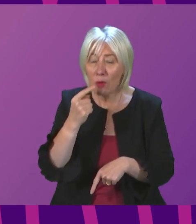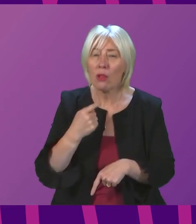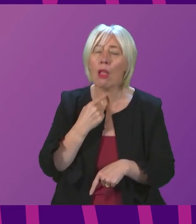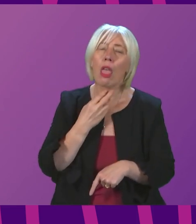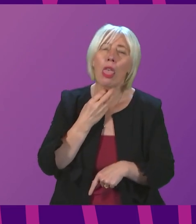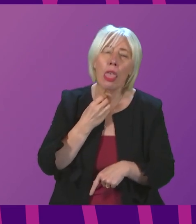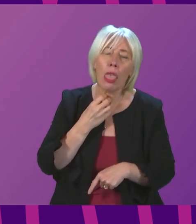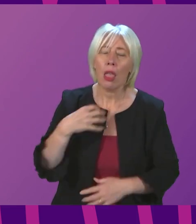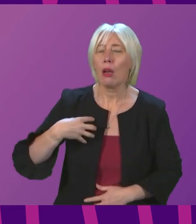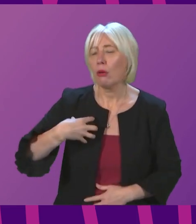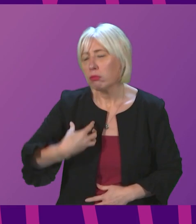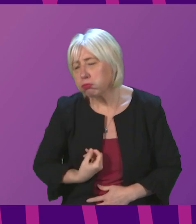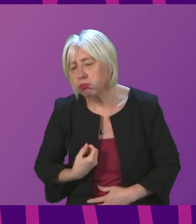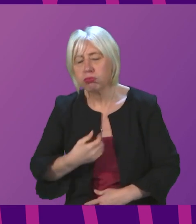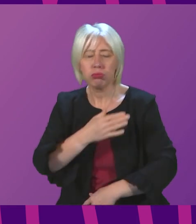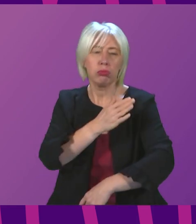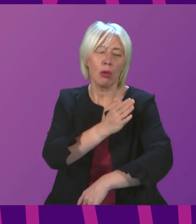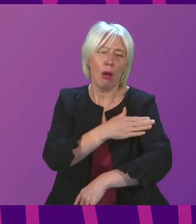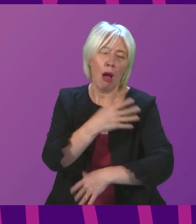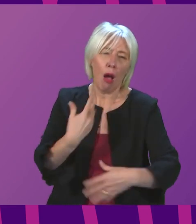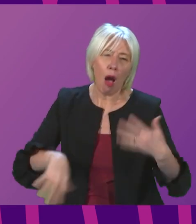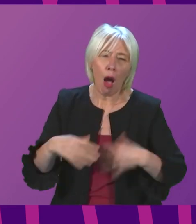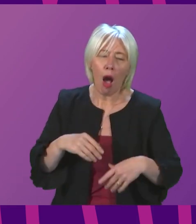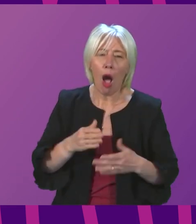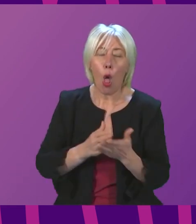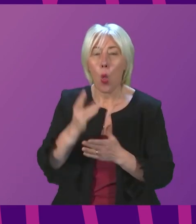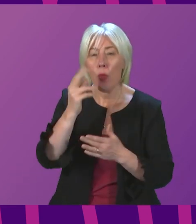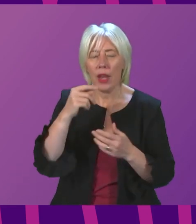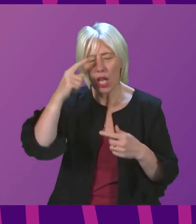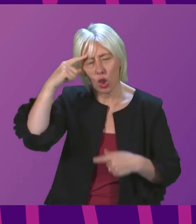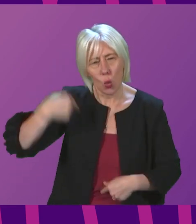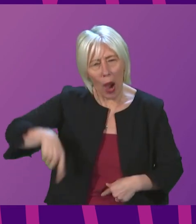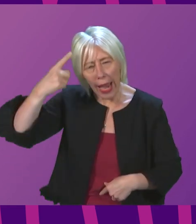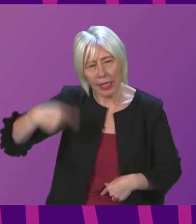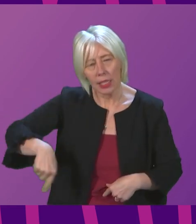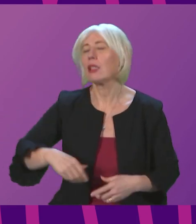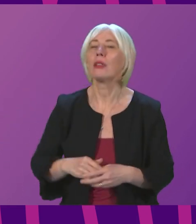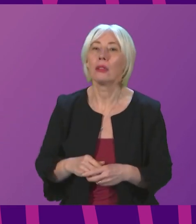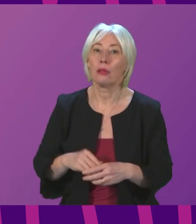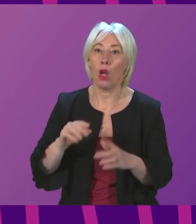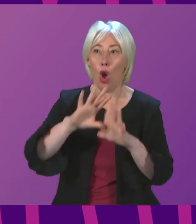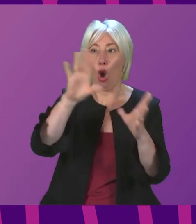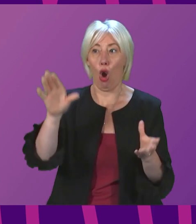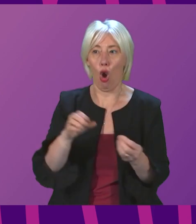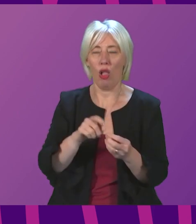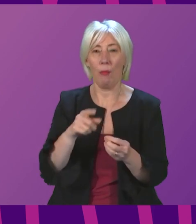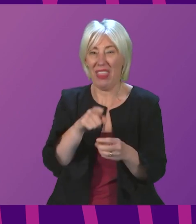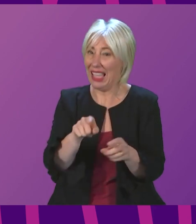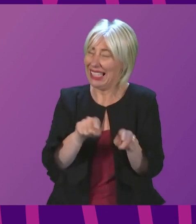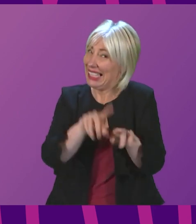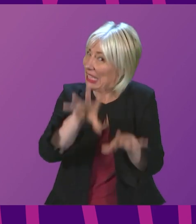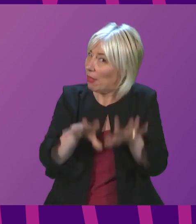extreme tiredness, muscle aches and night sweats. Knowing that this is also part of having a cold or a flu,